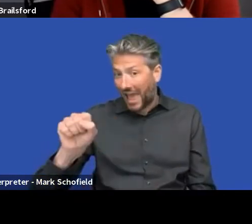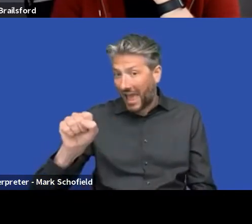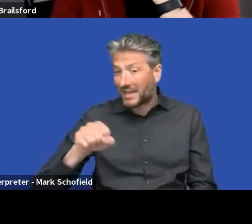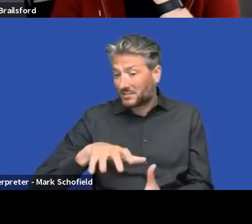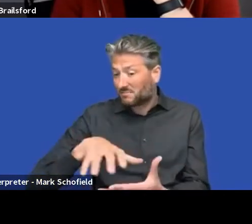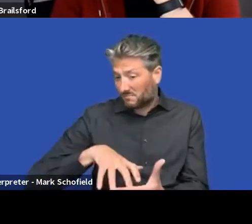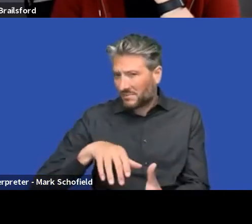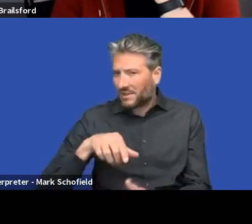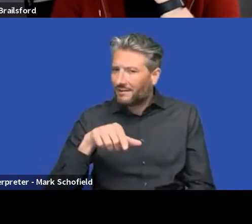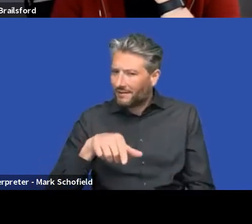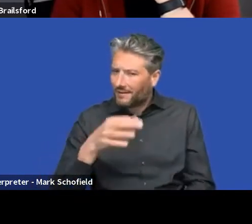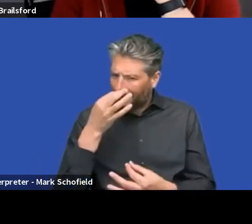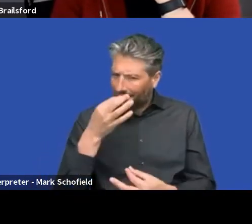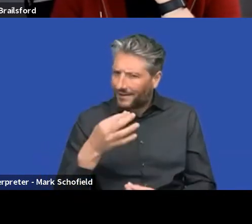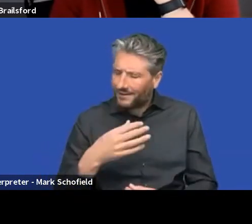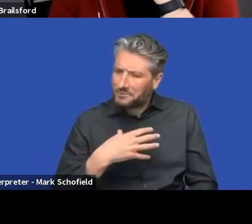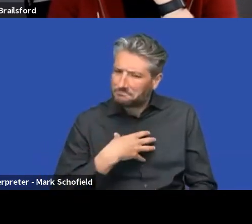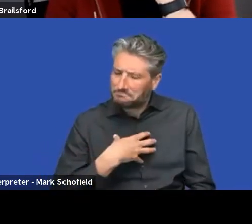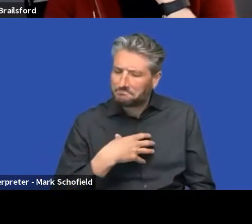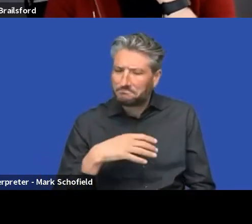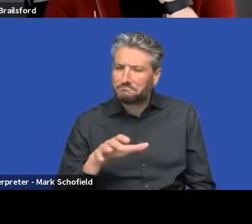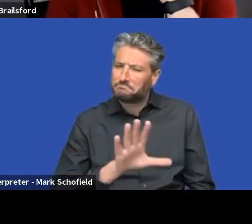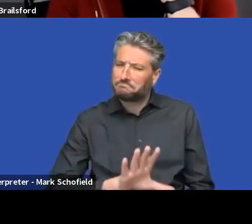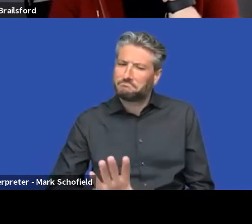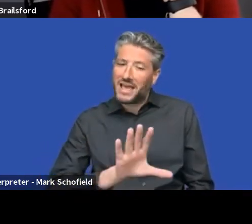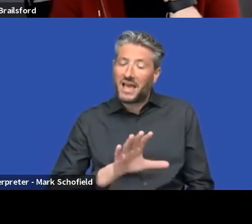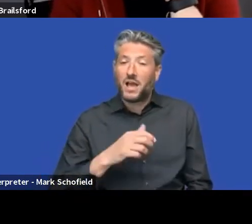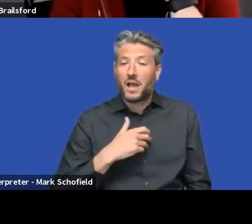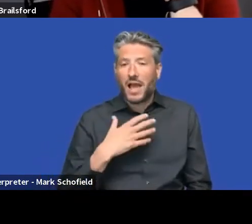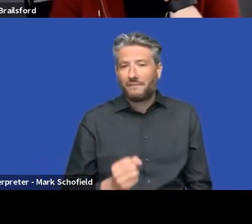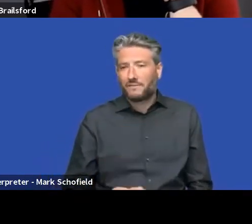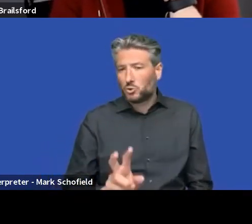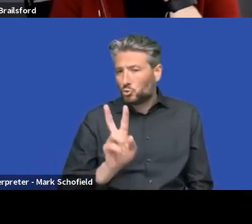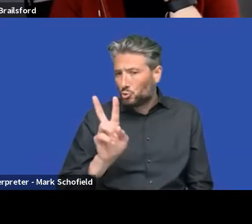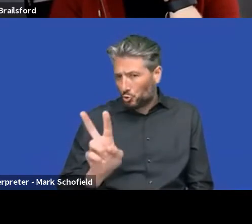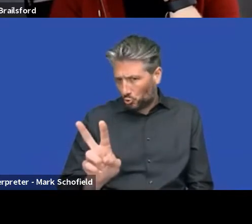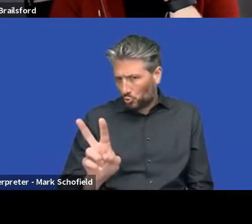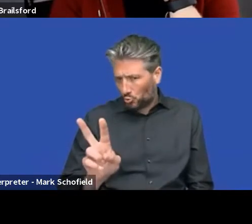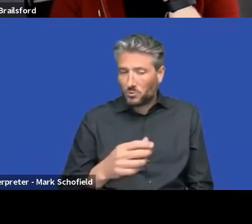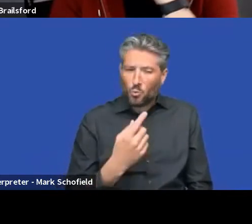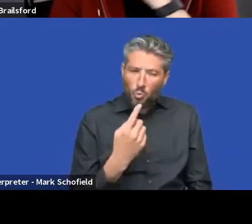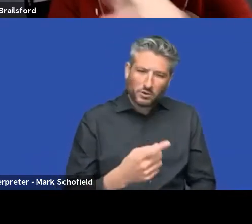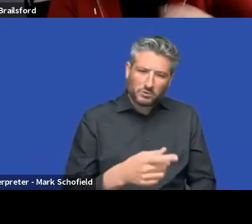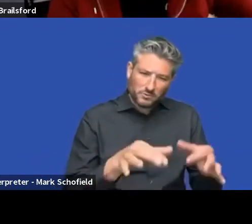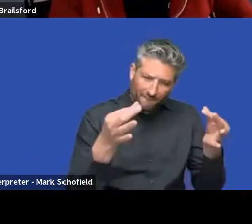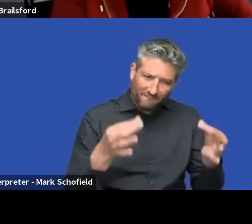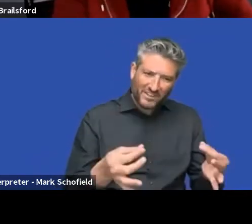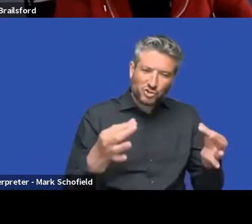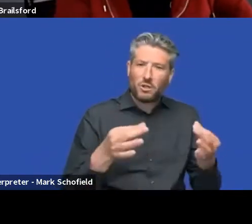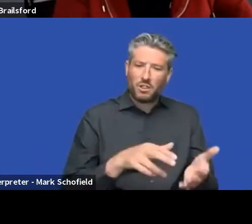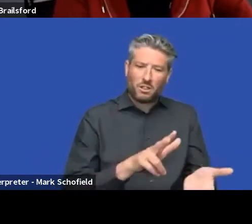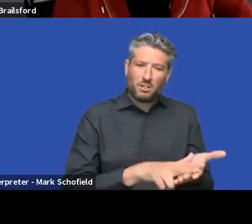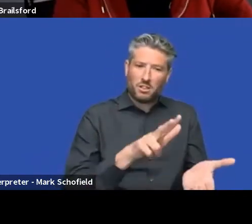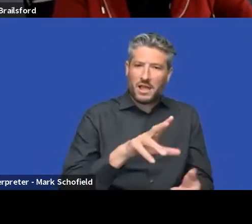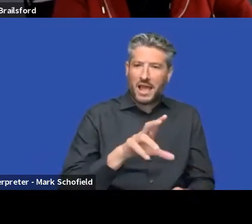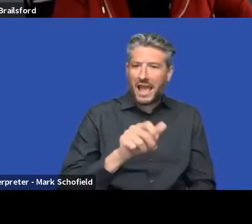So we kind of have two. There's the official API or extension points that you find on our,